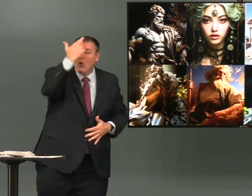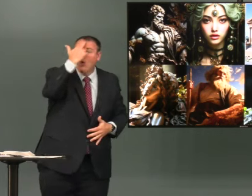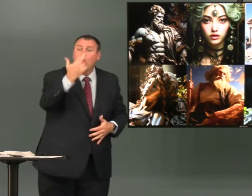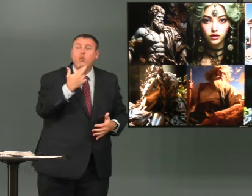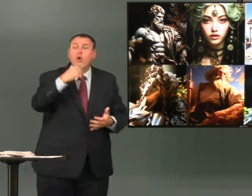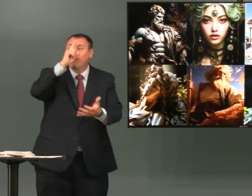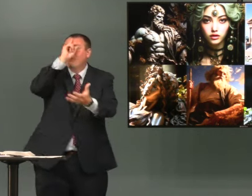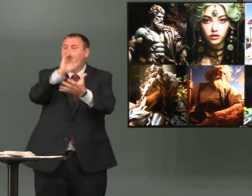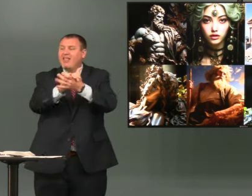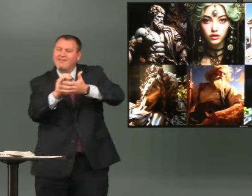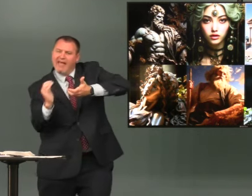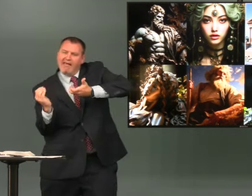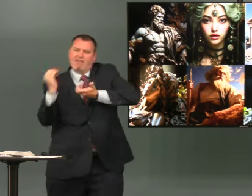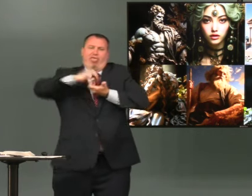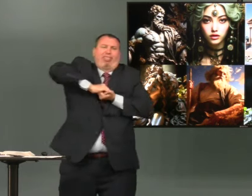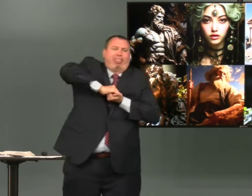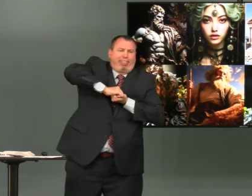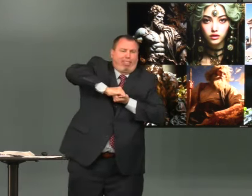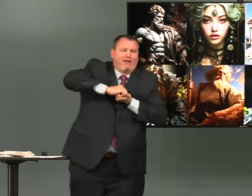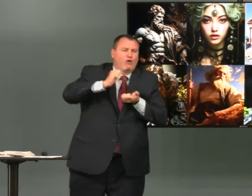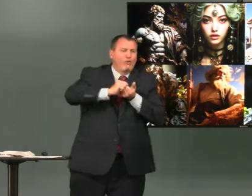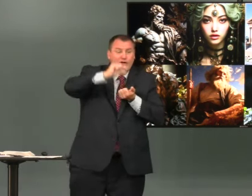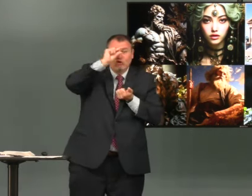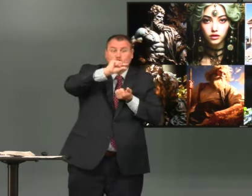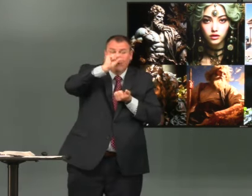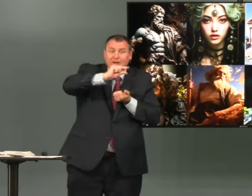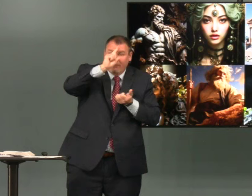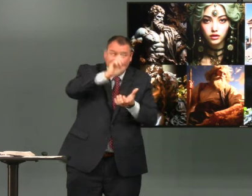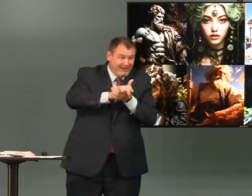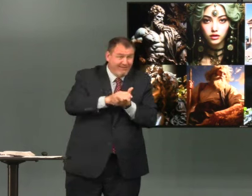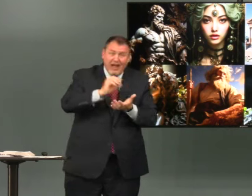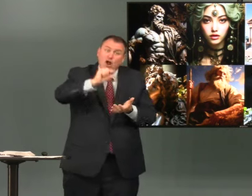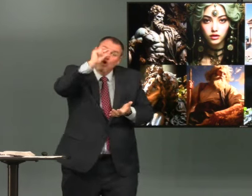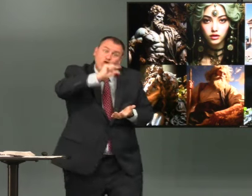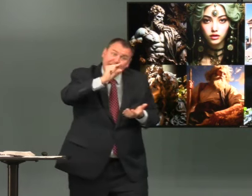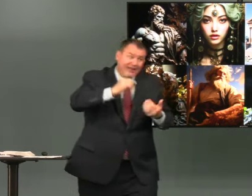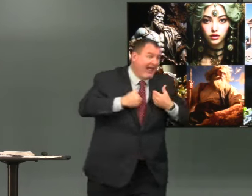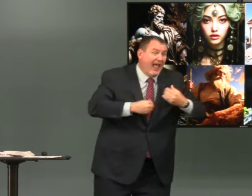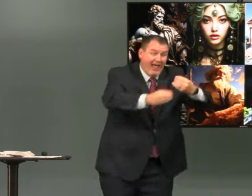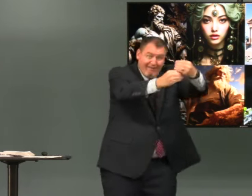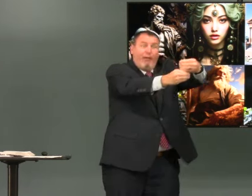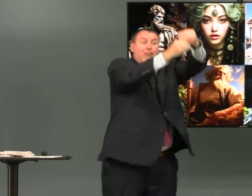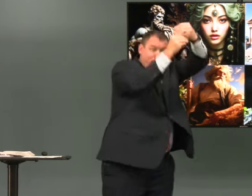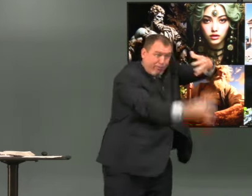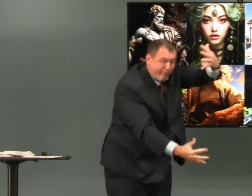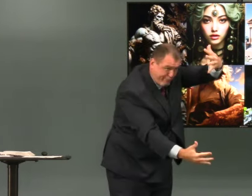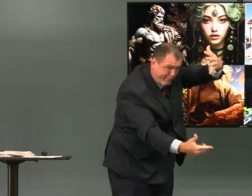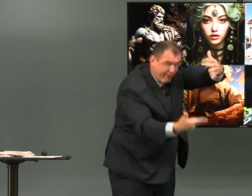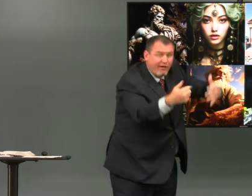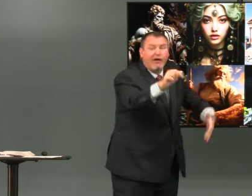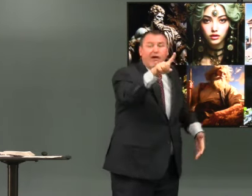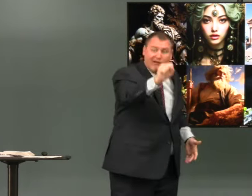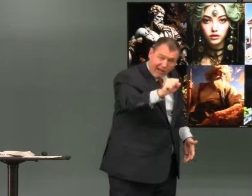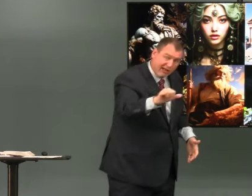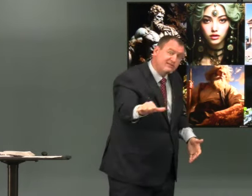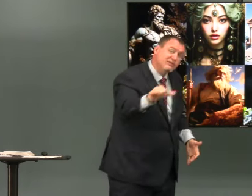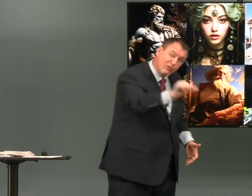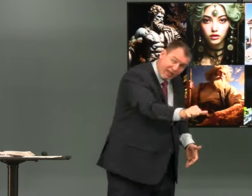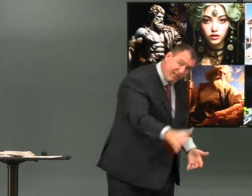world about roman belief and is very similar and bound with greek